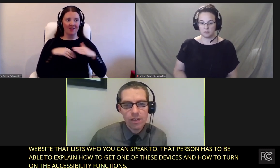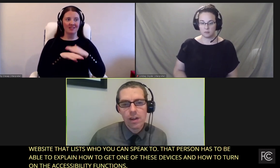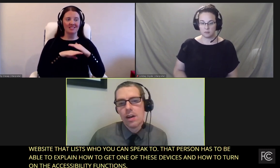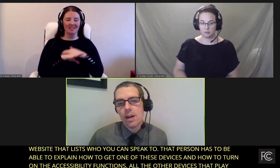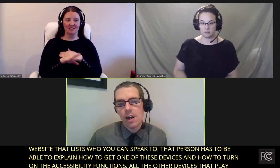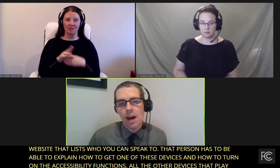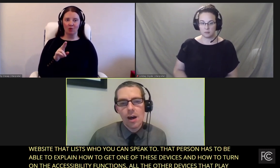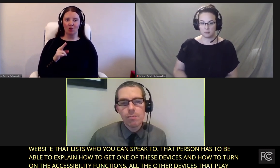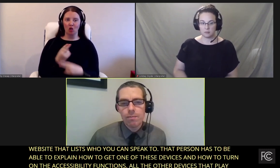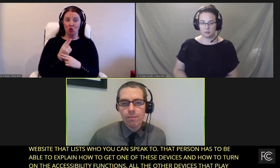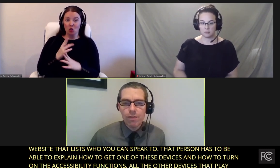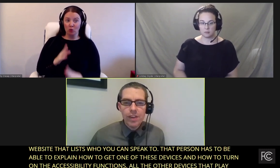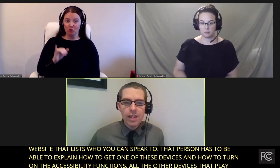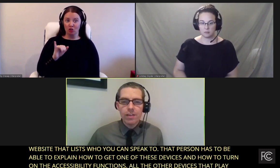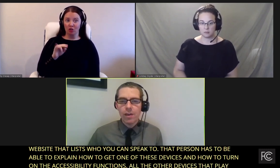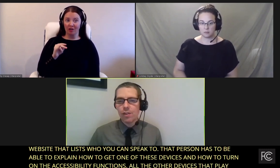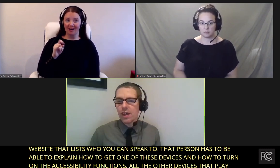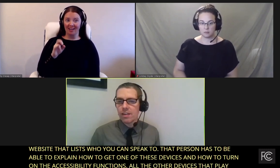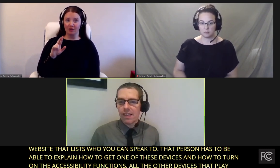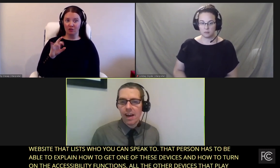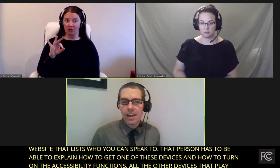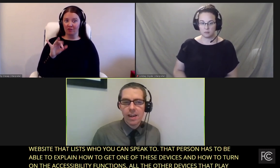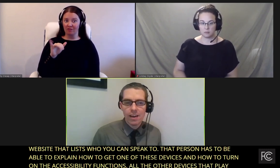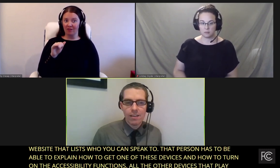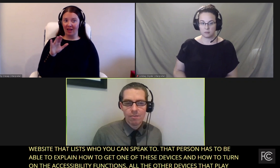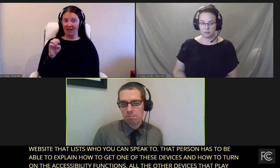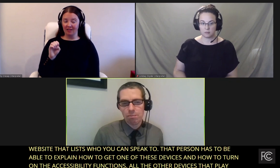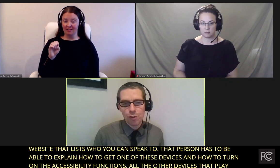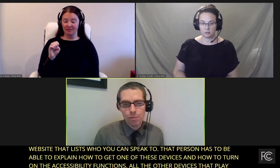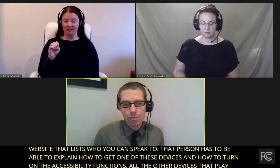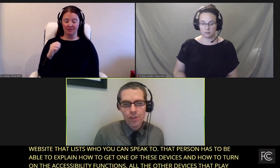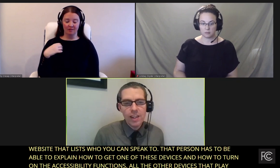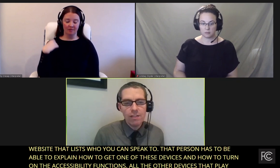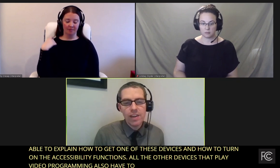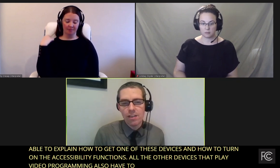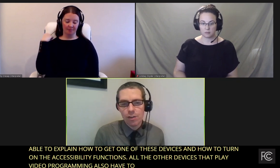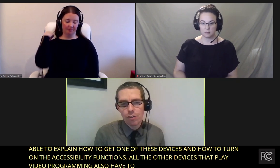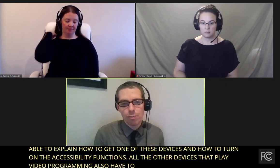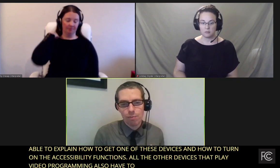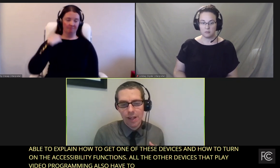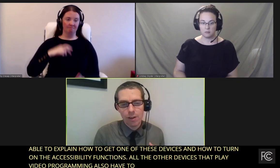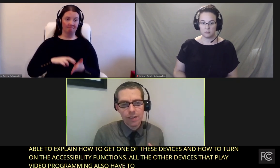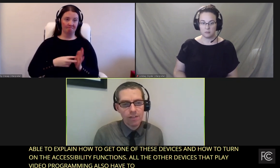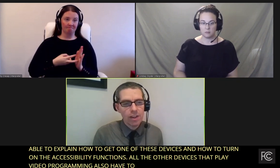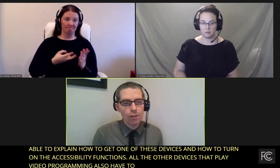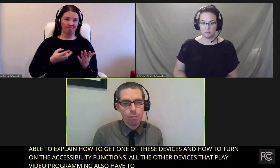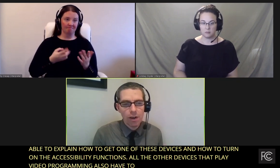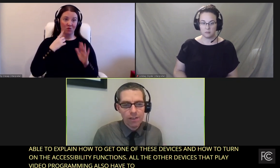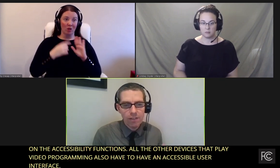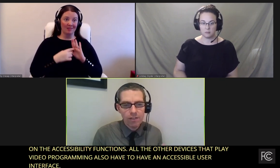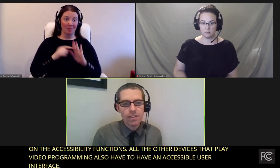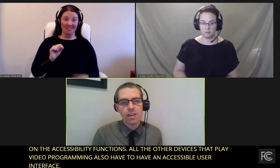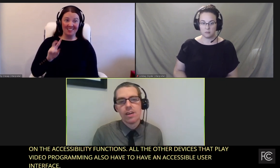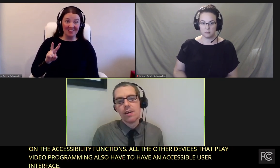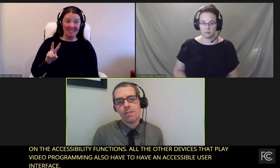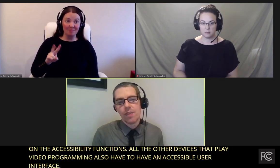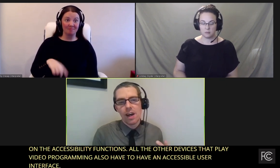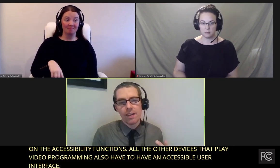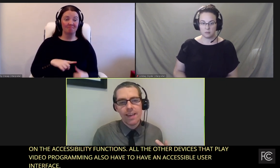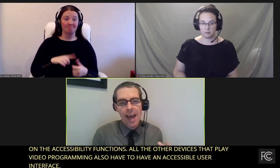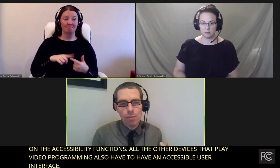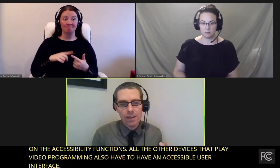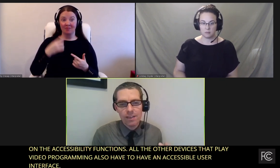interface. These are things like TVs, just plain old TVs, smart TVs,